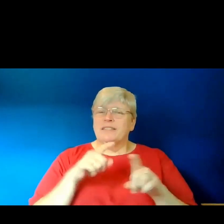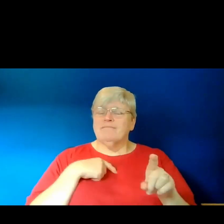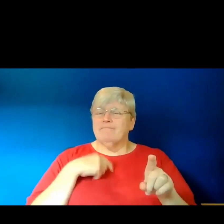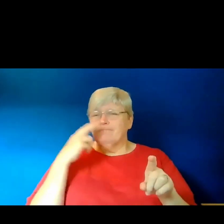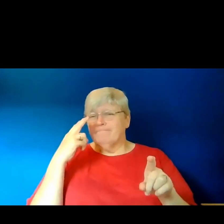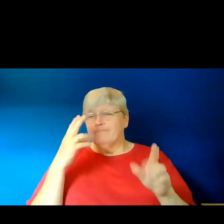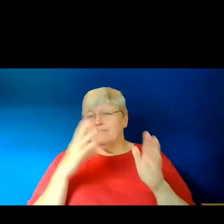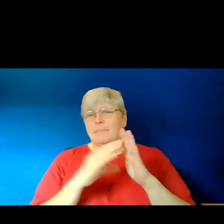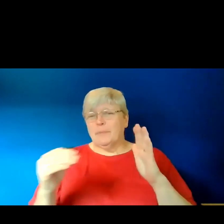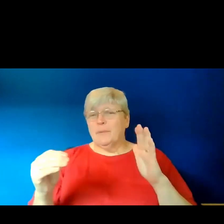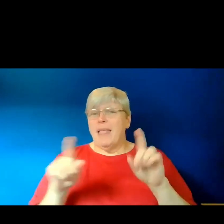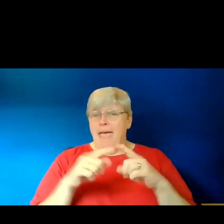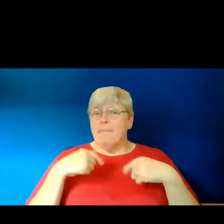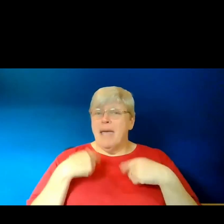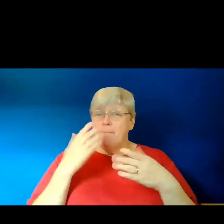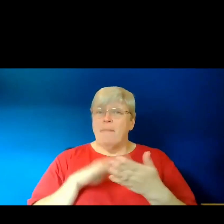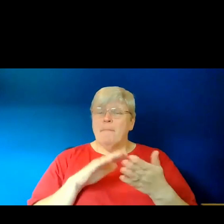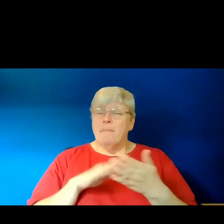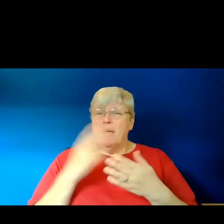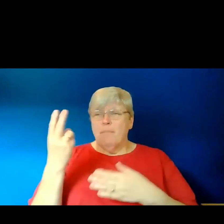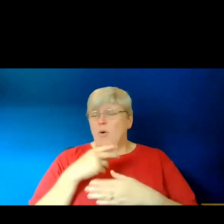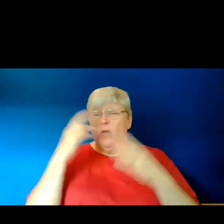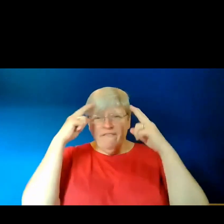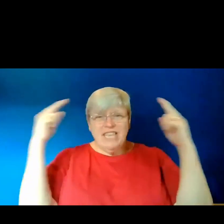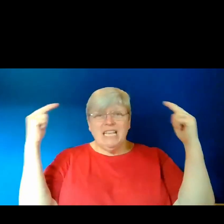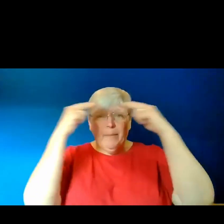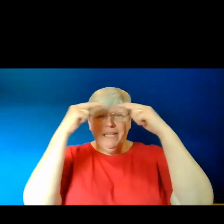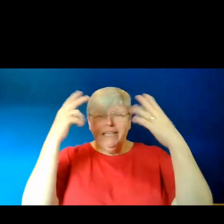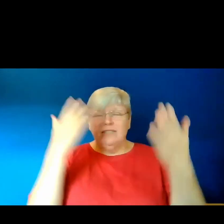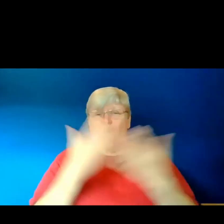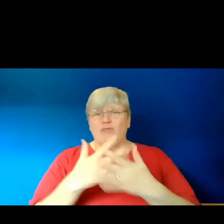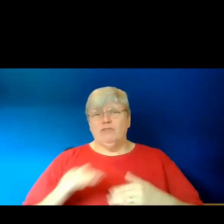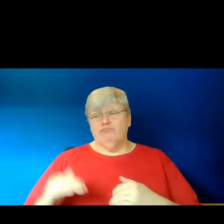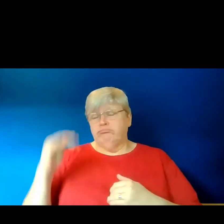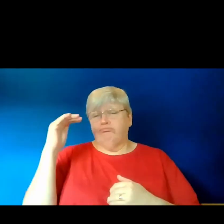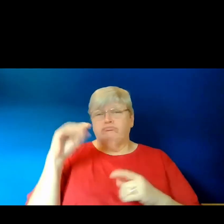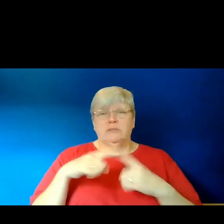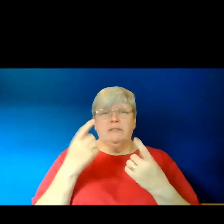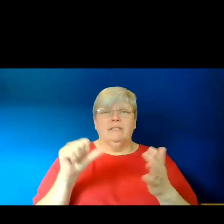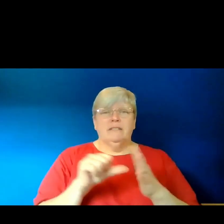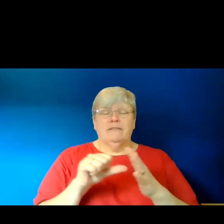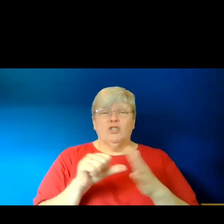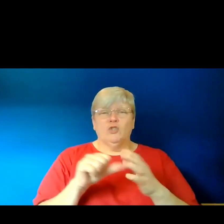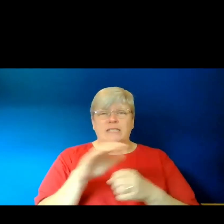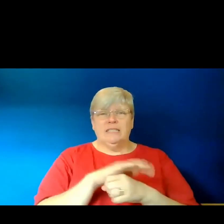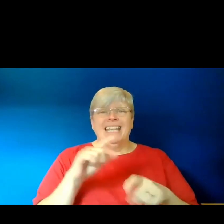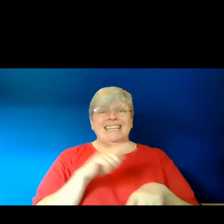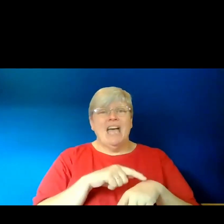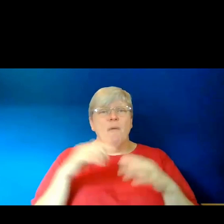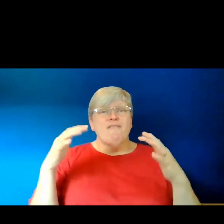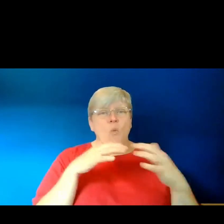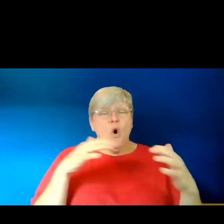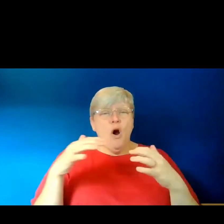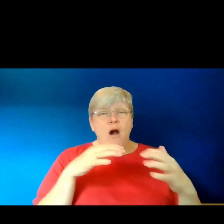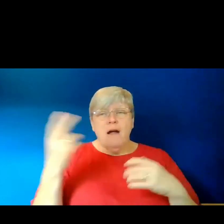little. So they were both Vietnamese women who grew up in really extraordinary circumstances. So that was in a time of war and